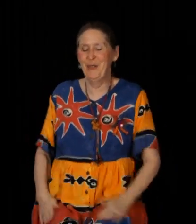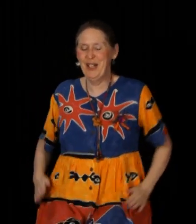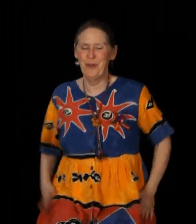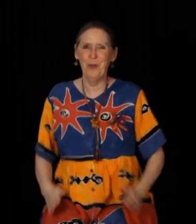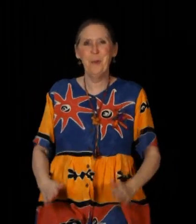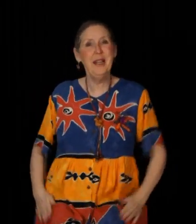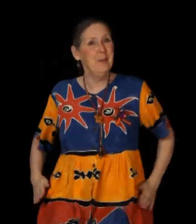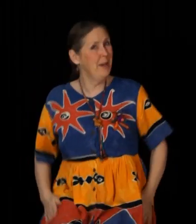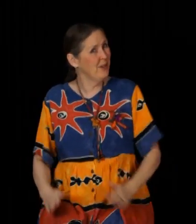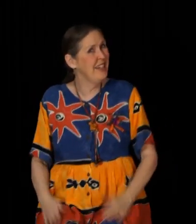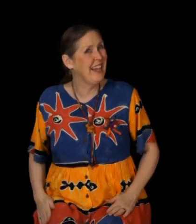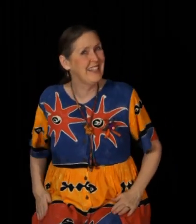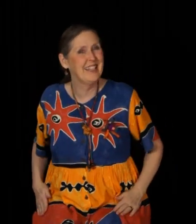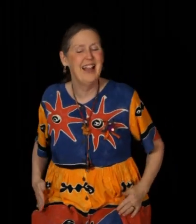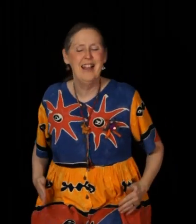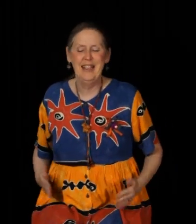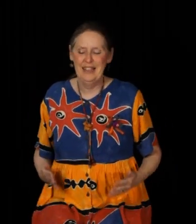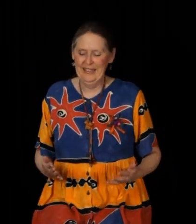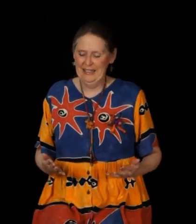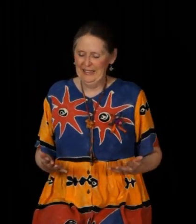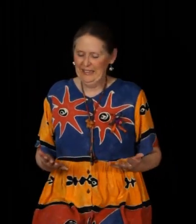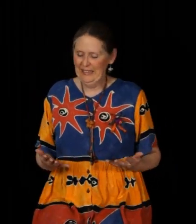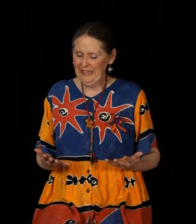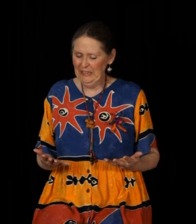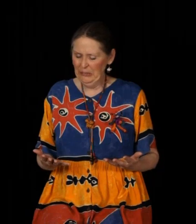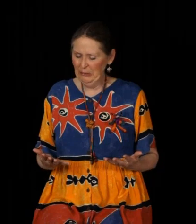wiggle for the peanut butter dance. Eww.